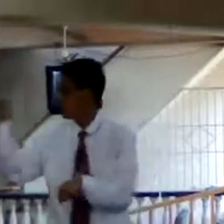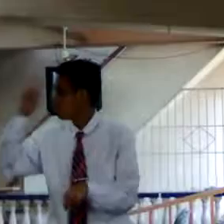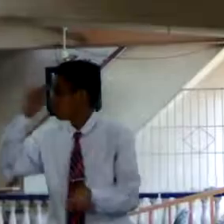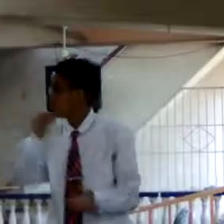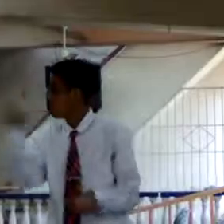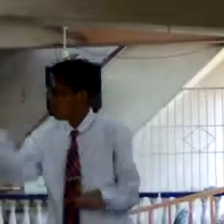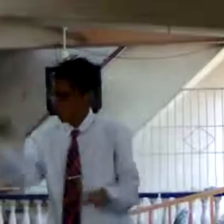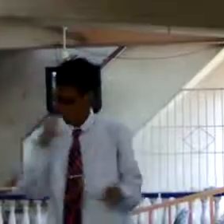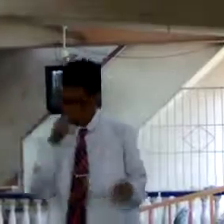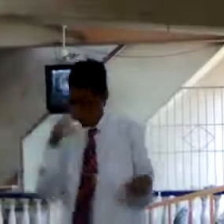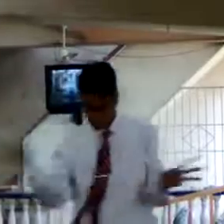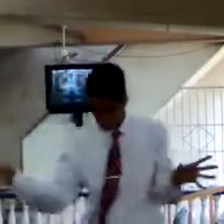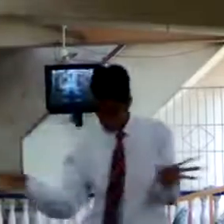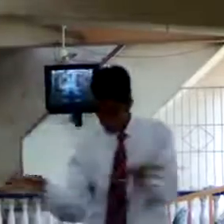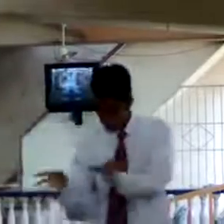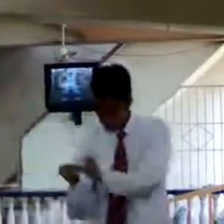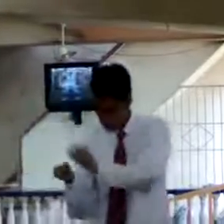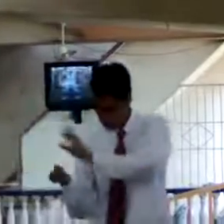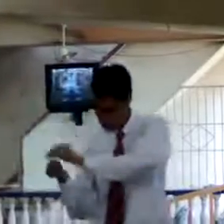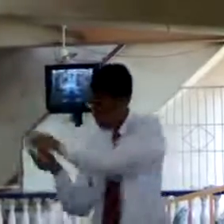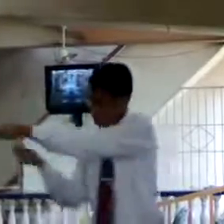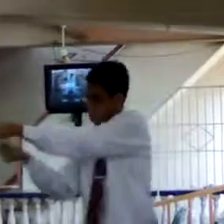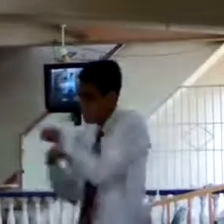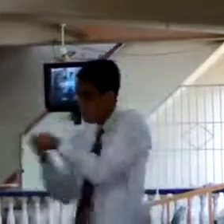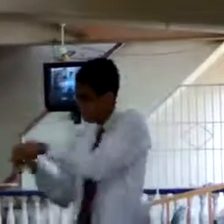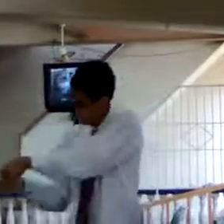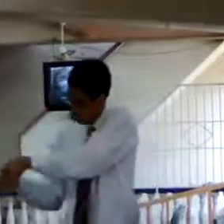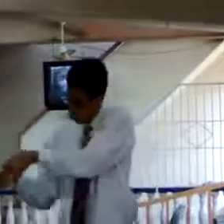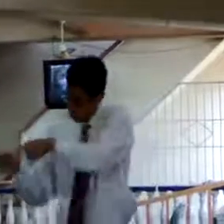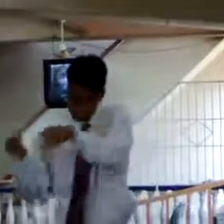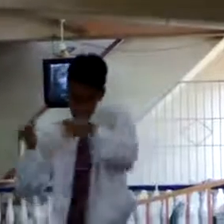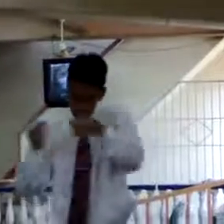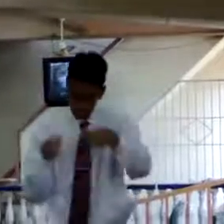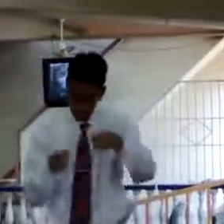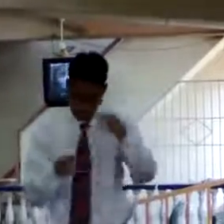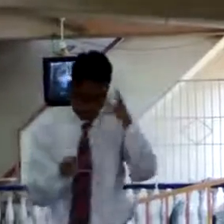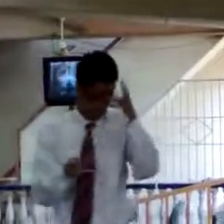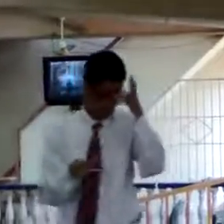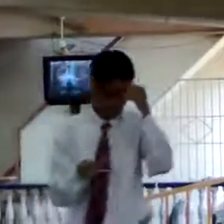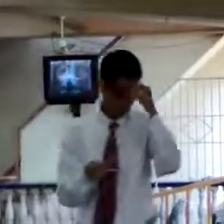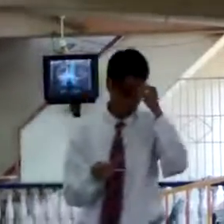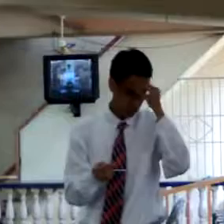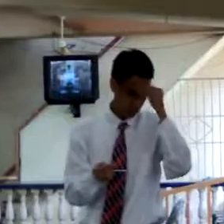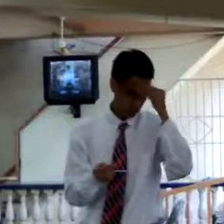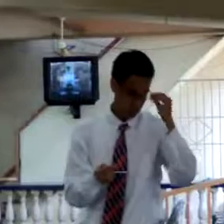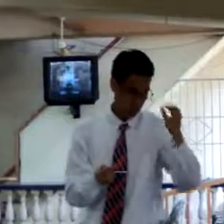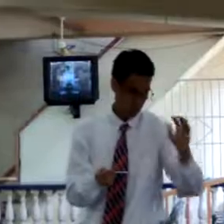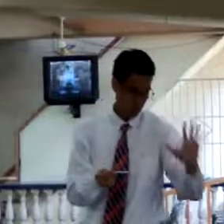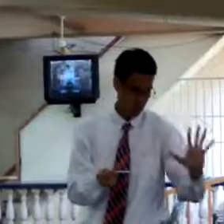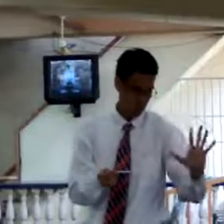responsibility to represent and to follow their leader. You are not a